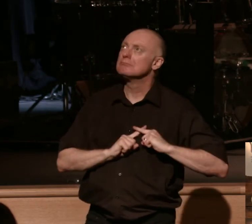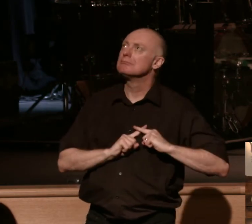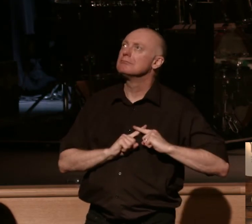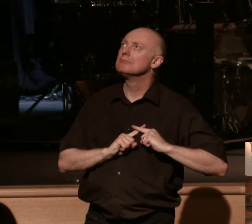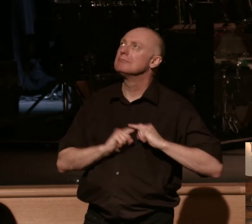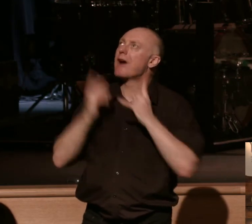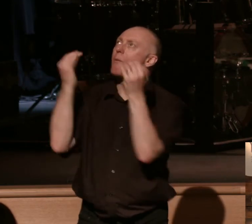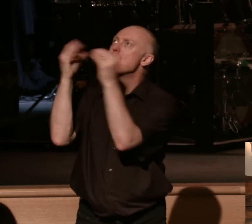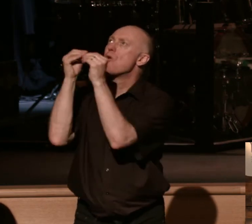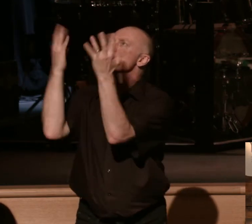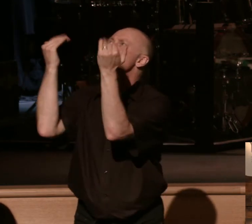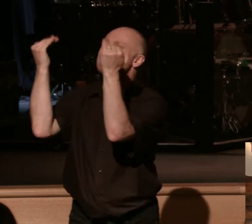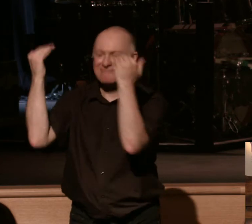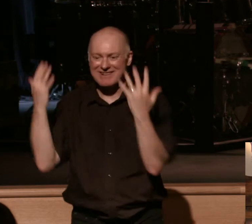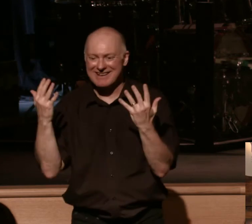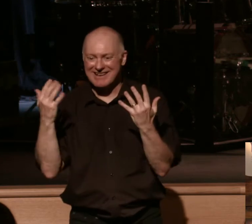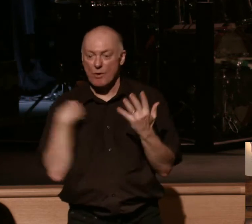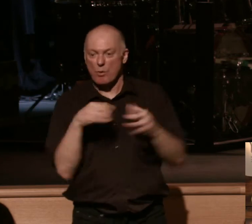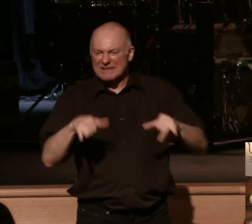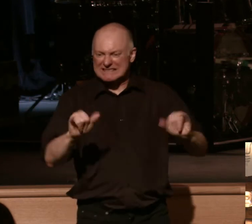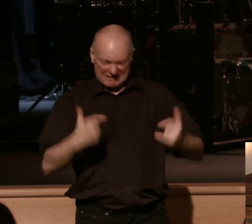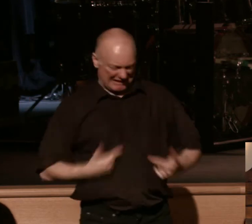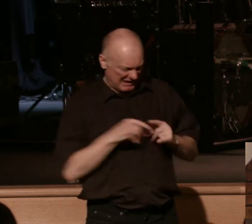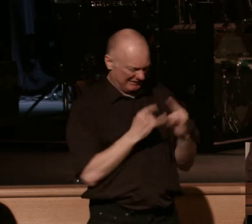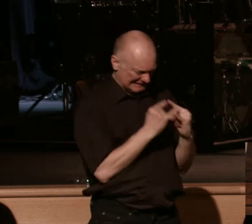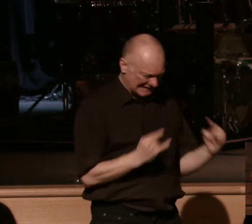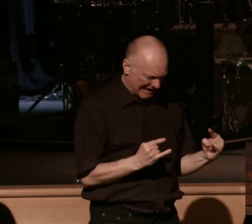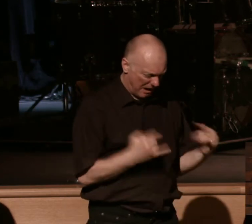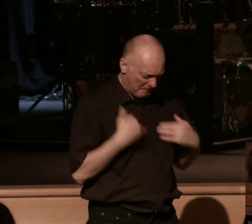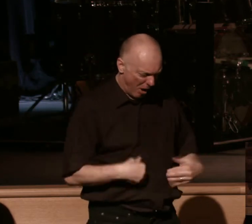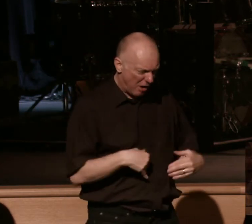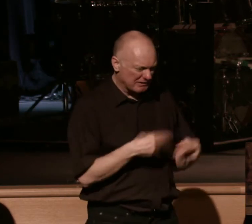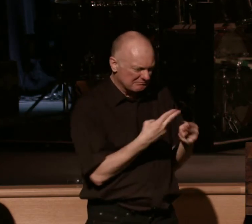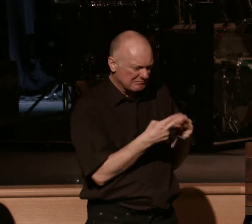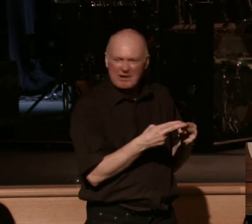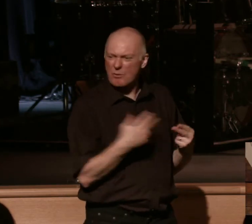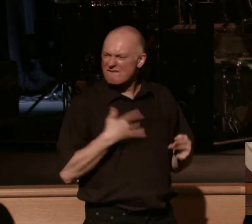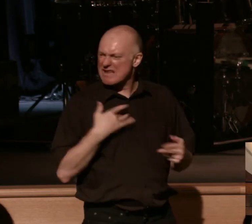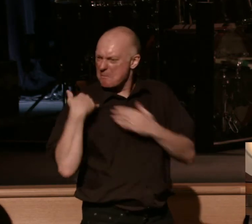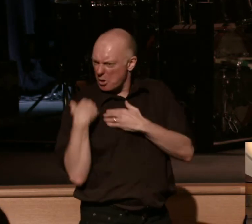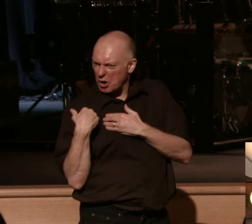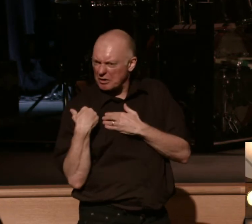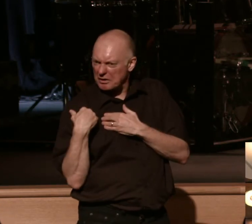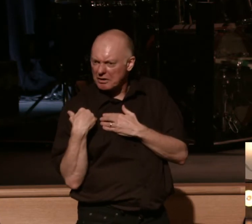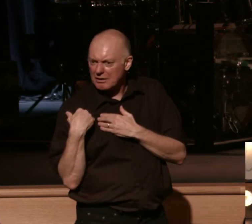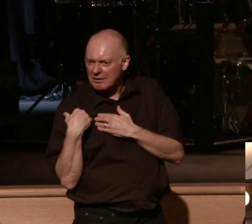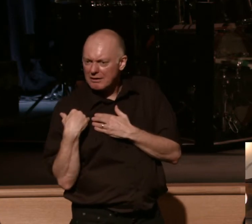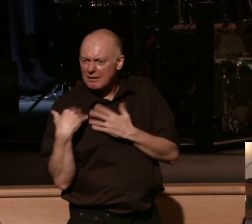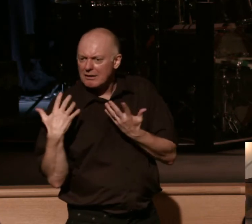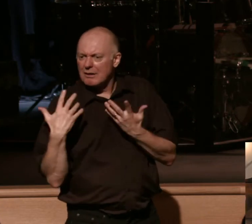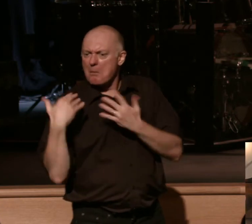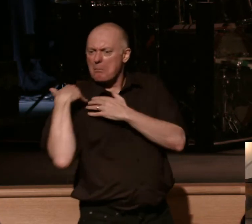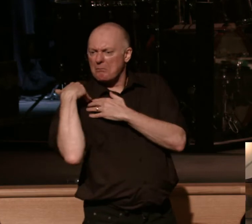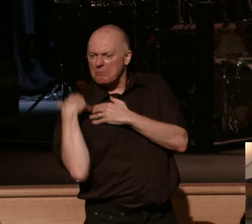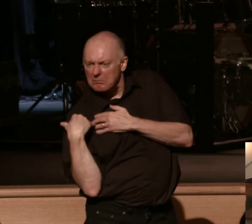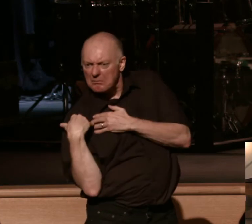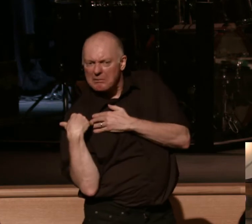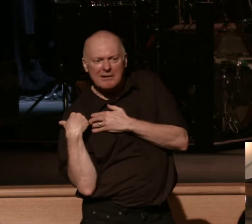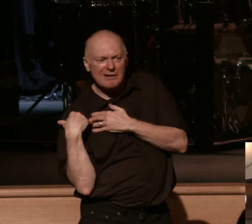it's just for while we are still in this tent we groan being burdened burdened you know what burdened means weighed down weighed down